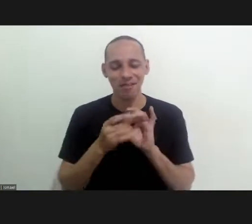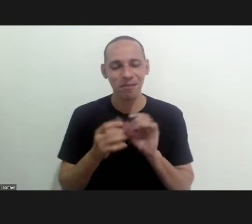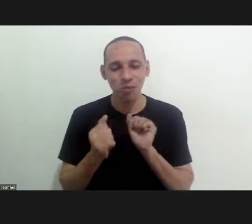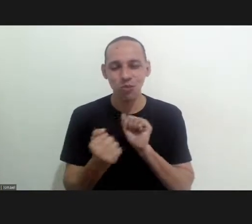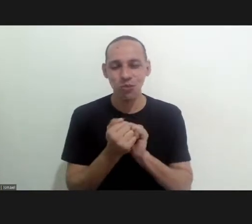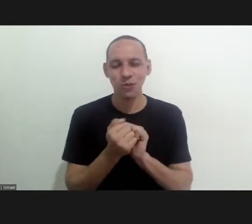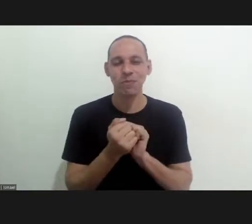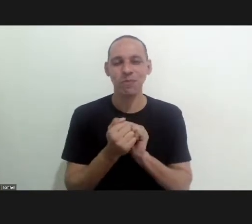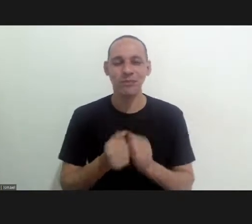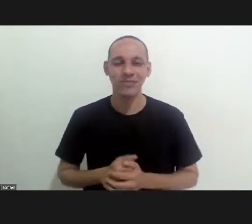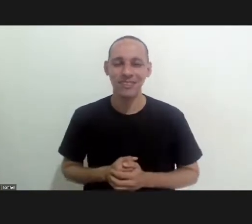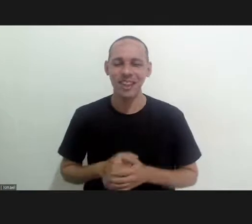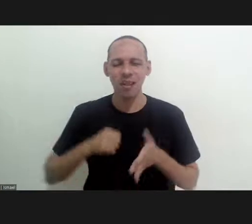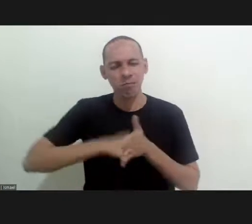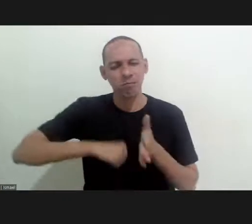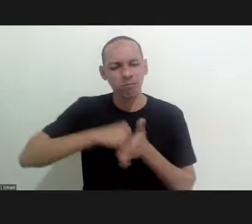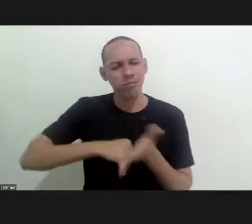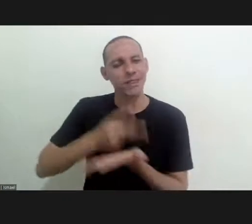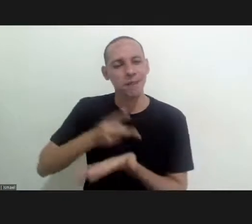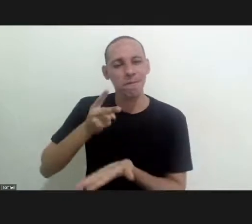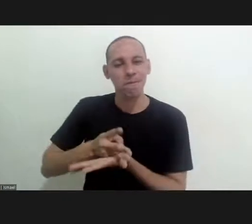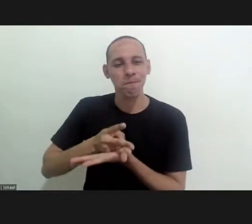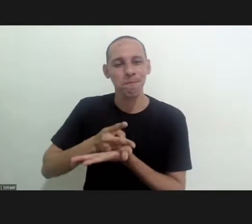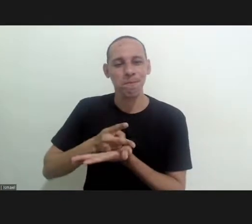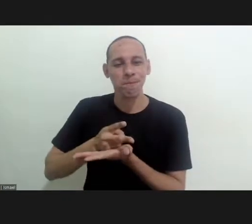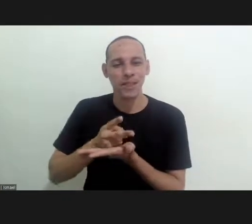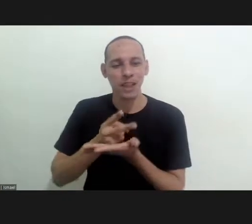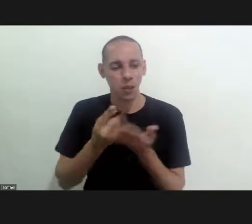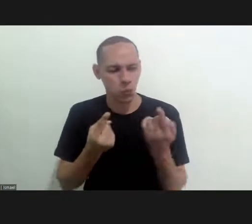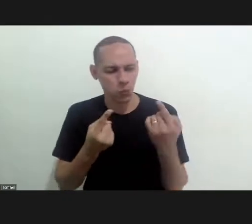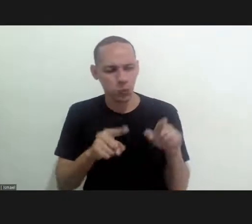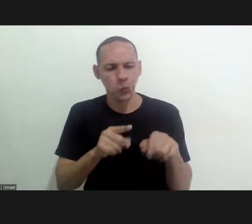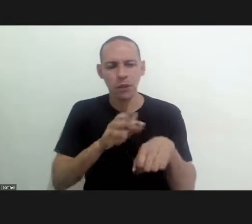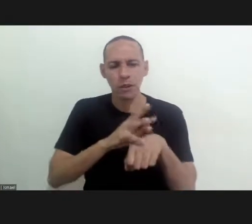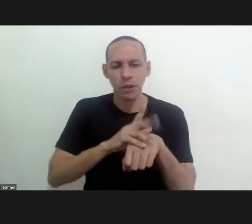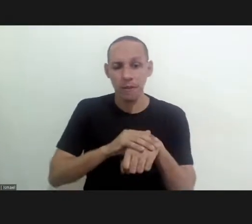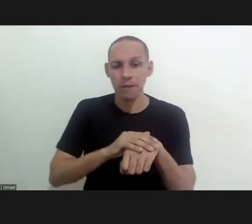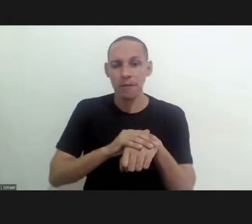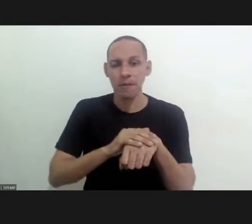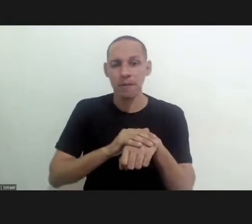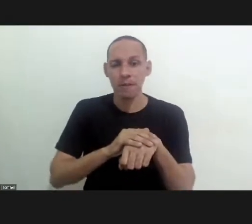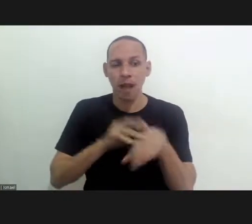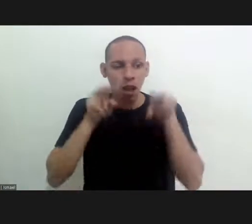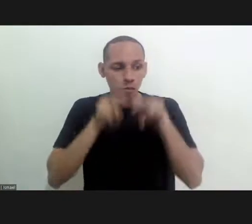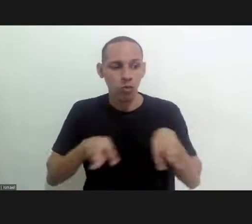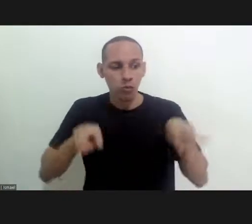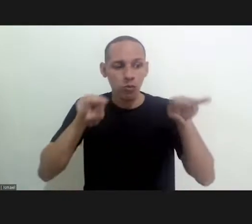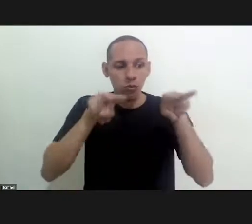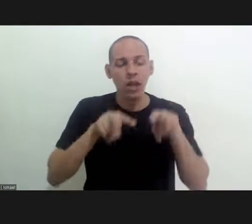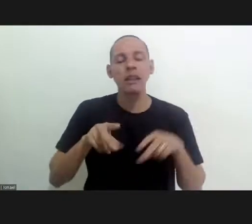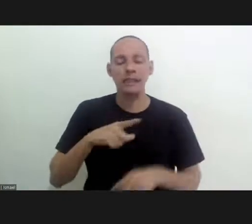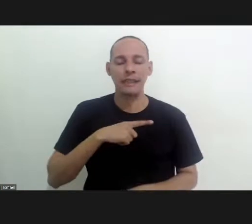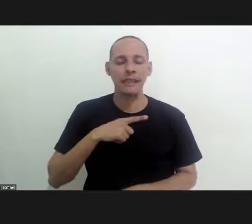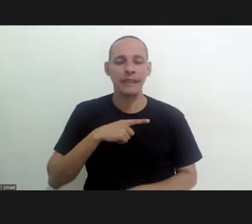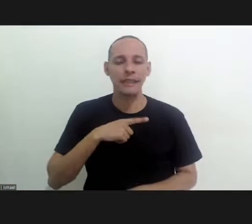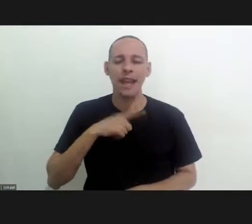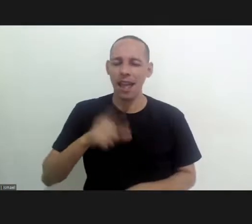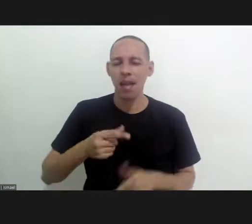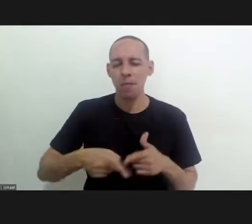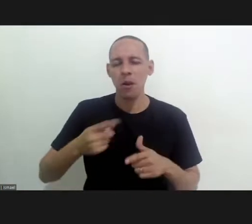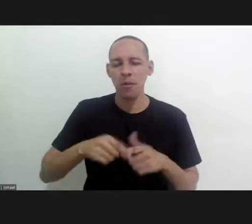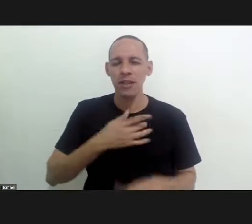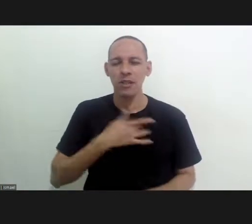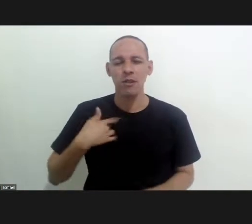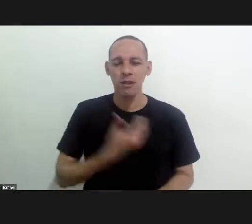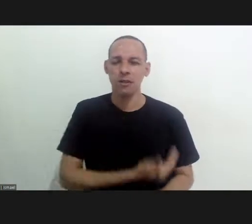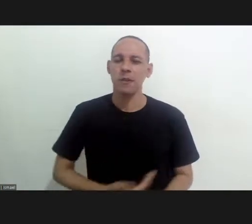be able to all be together today fighting against this disease giving this public